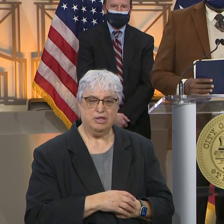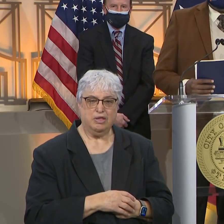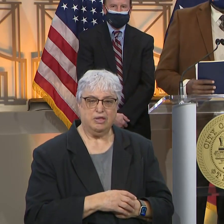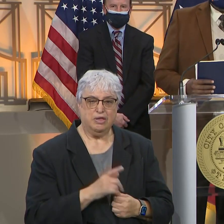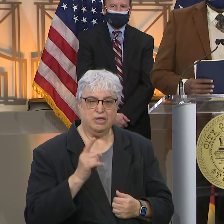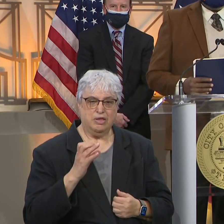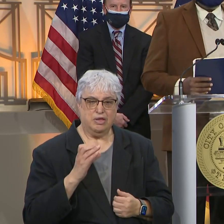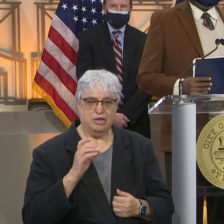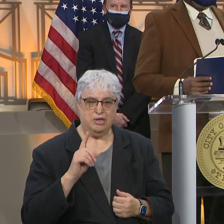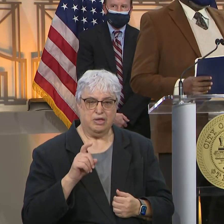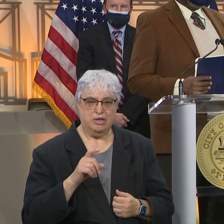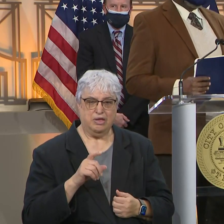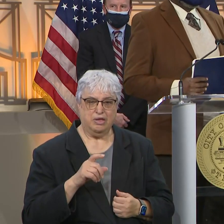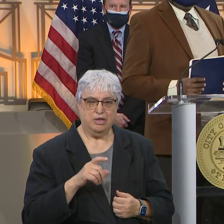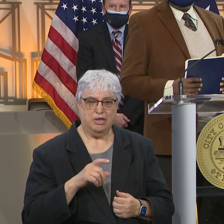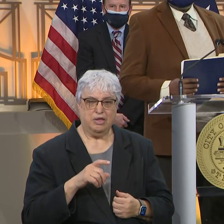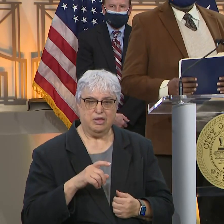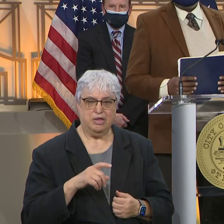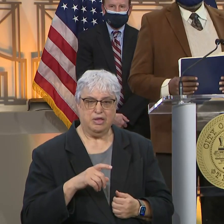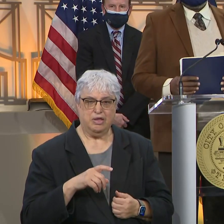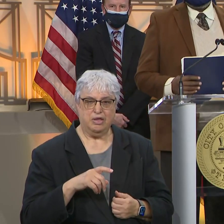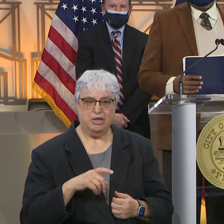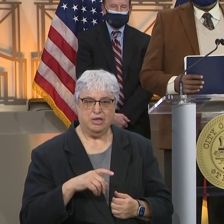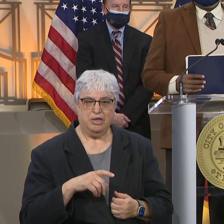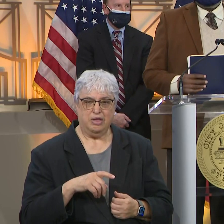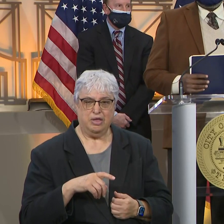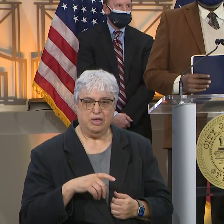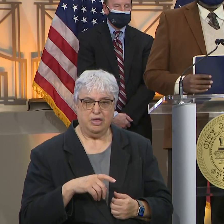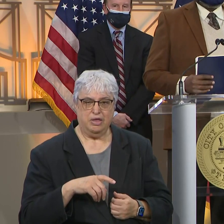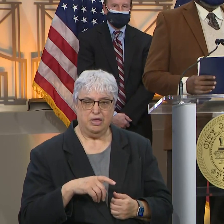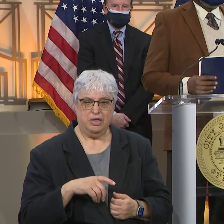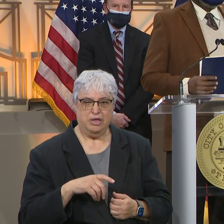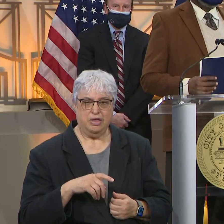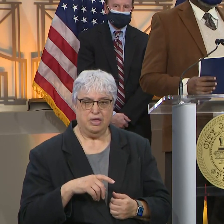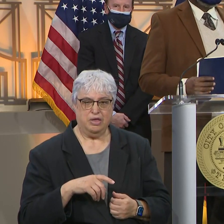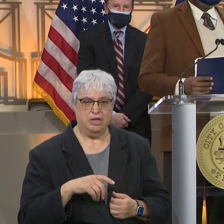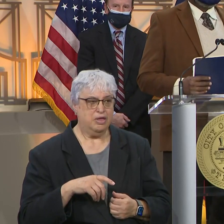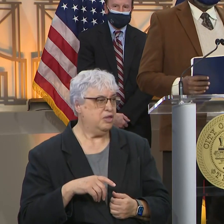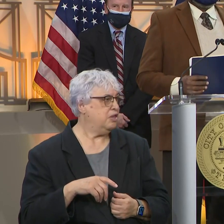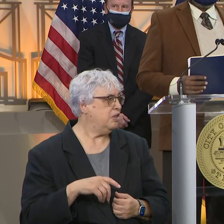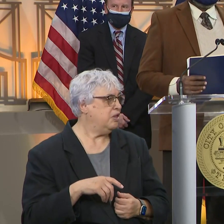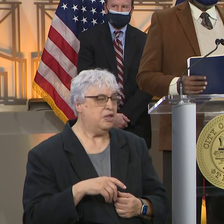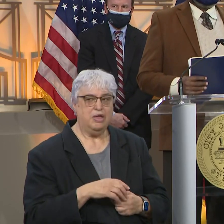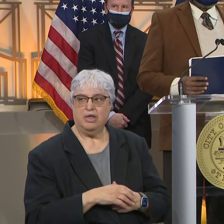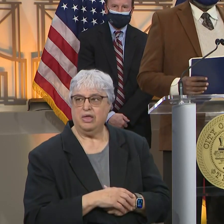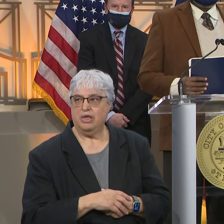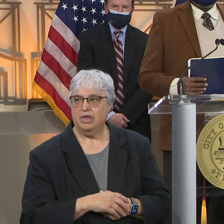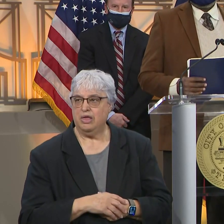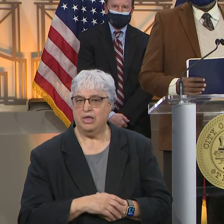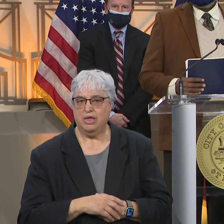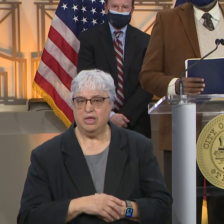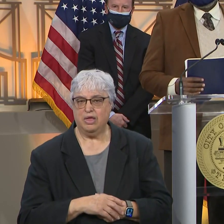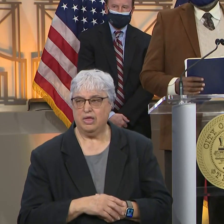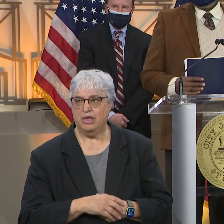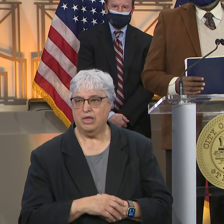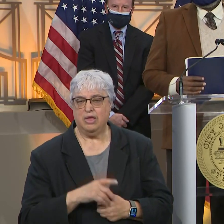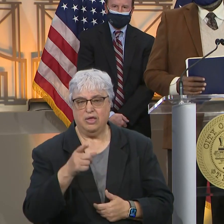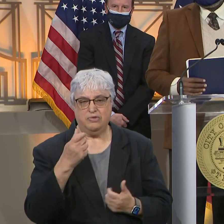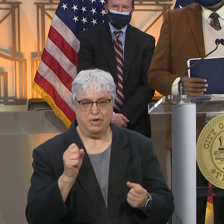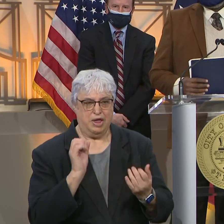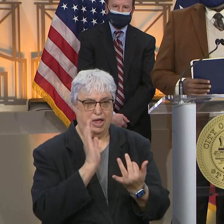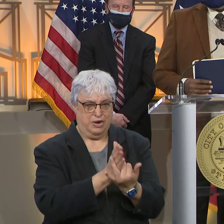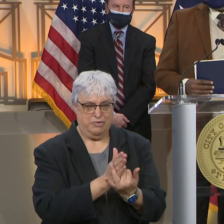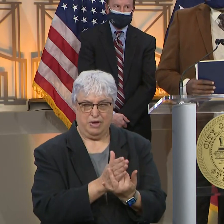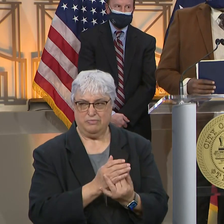questions from Fox. I'm asking for the entire poll. Steven, let me ask my question. Director, since the health department